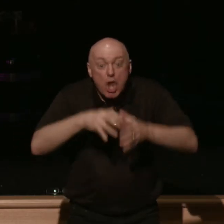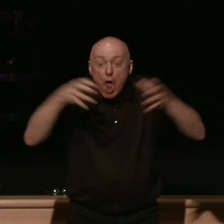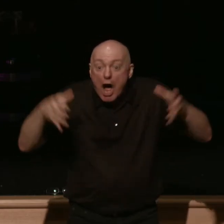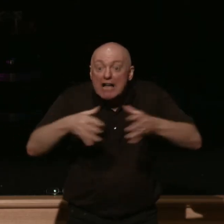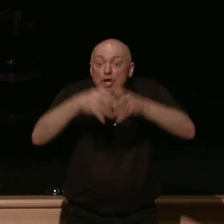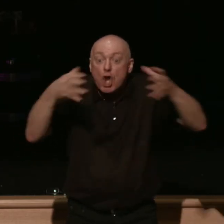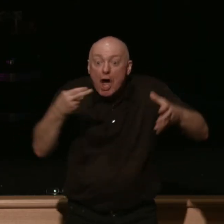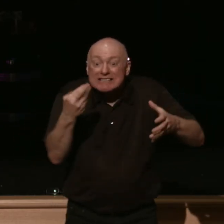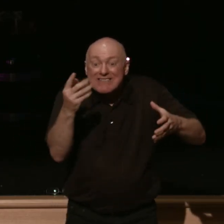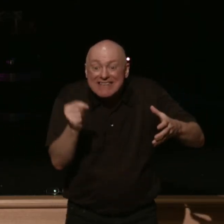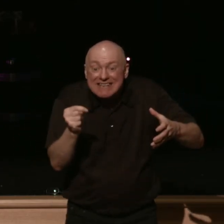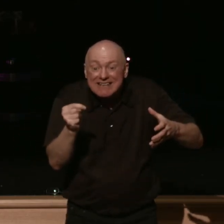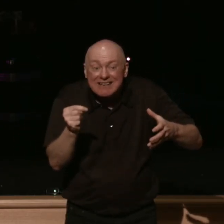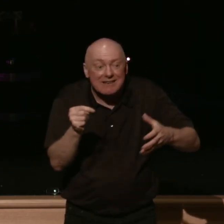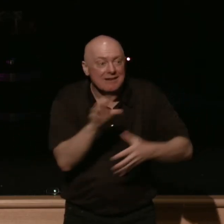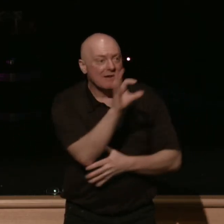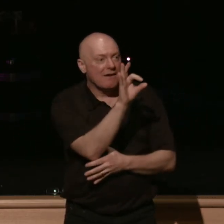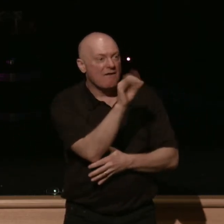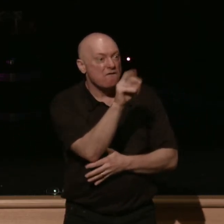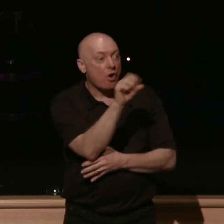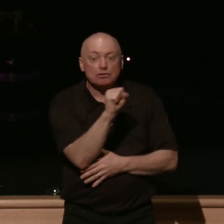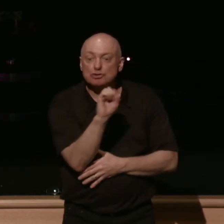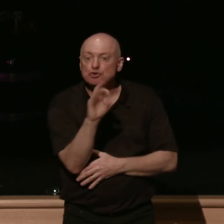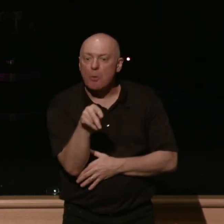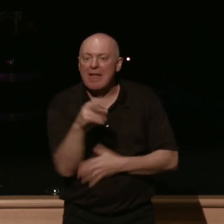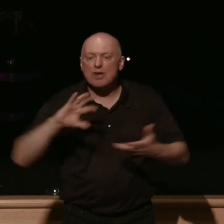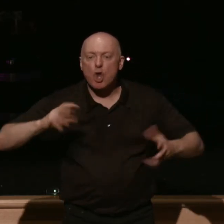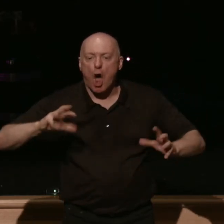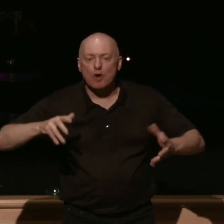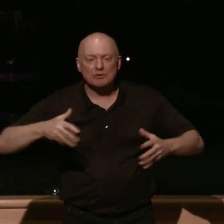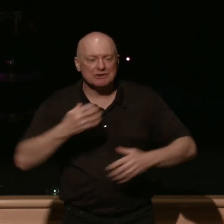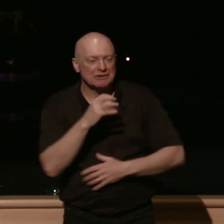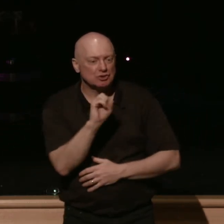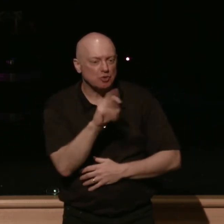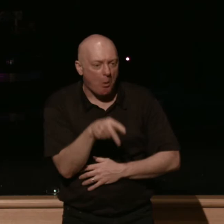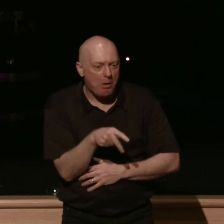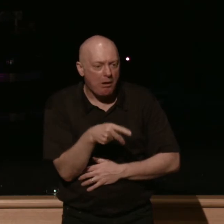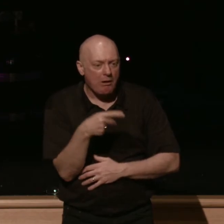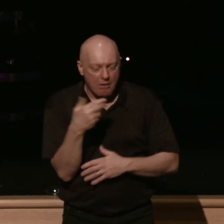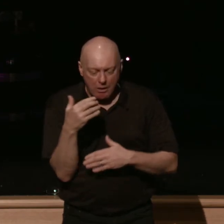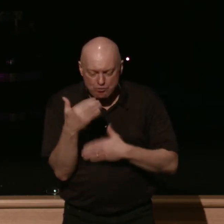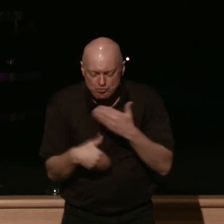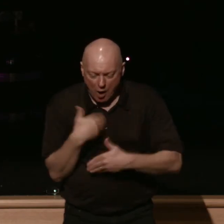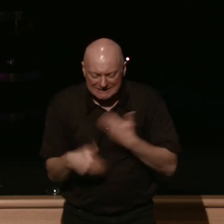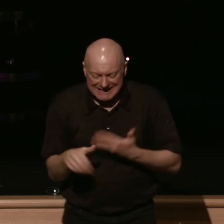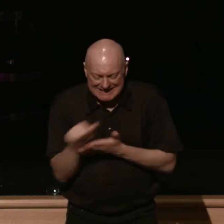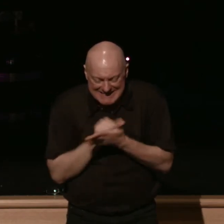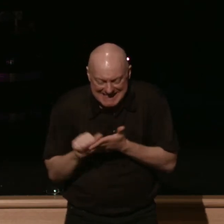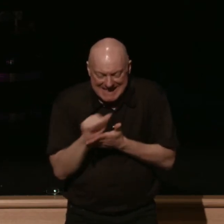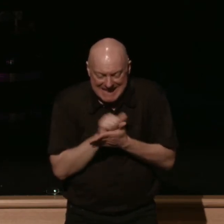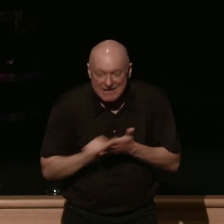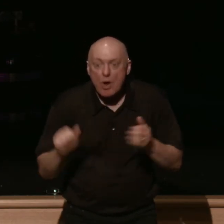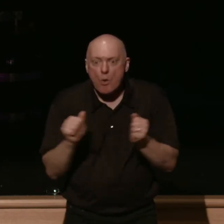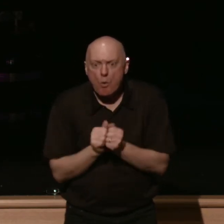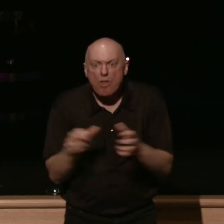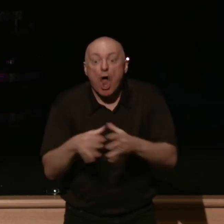fuller's soap that's laundry detergent it's the process of cleaning with a lot of work